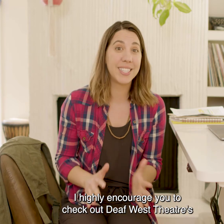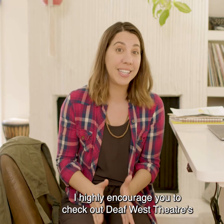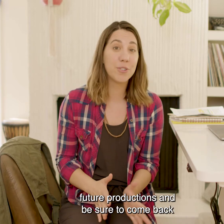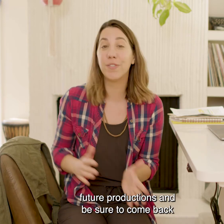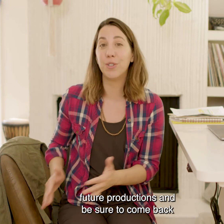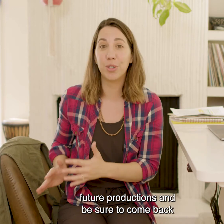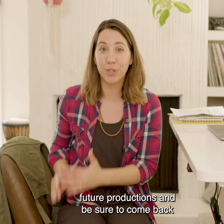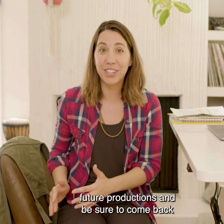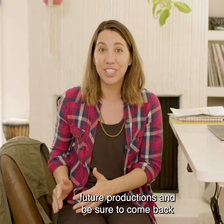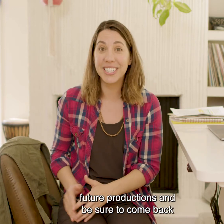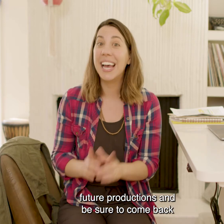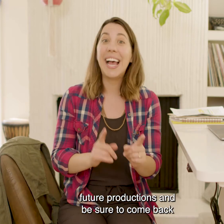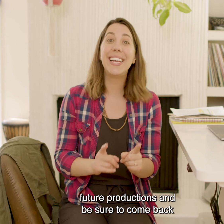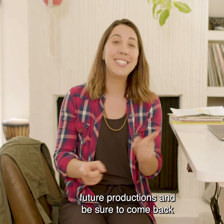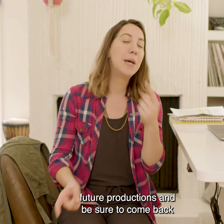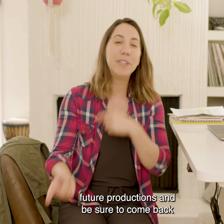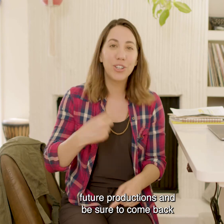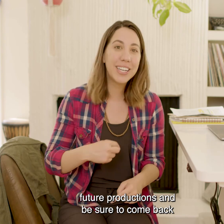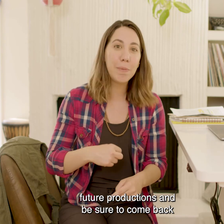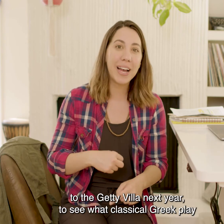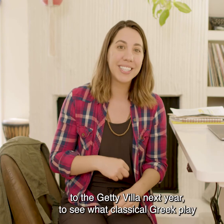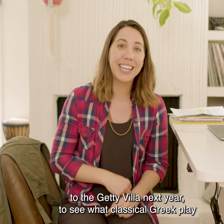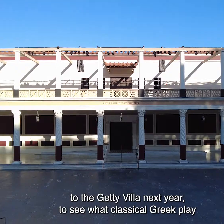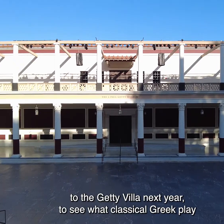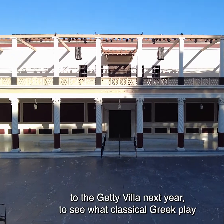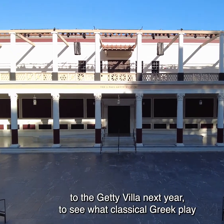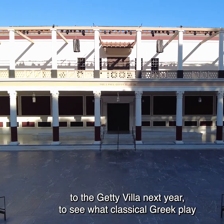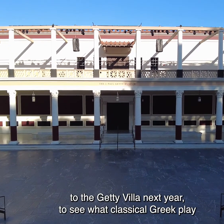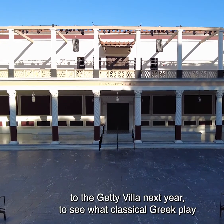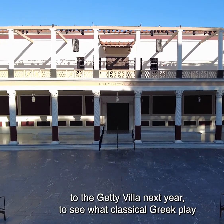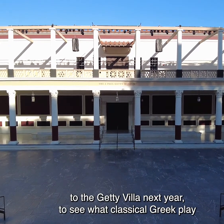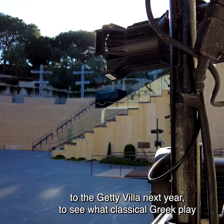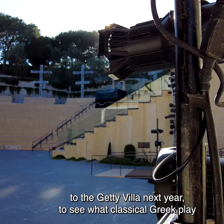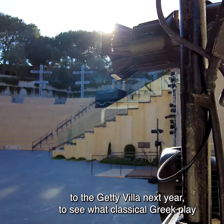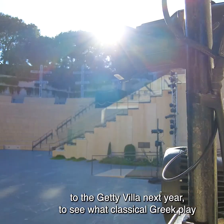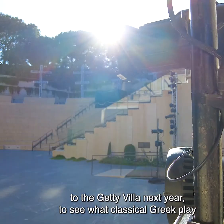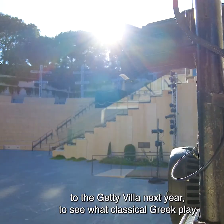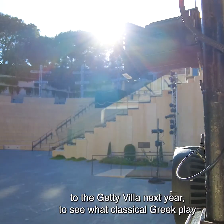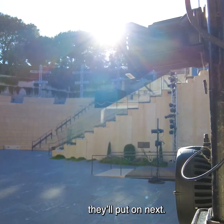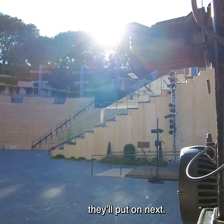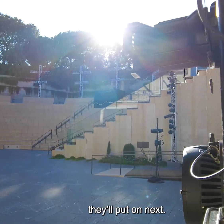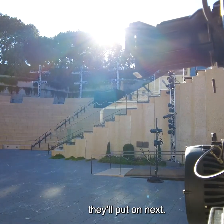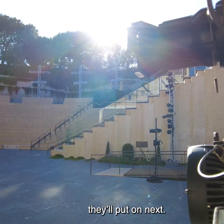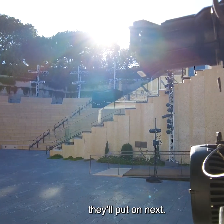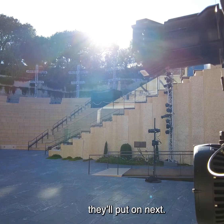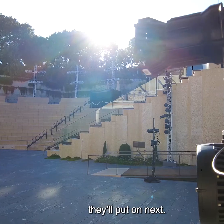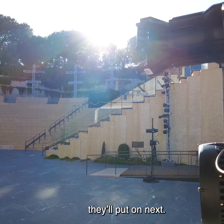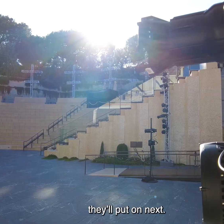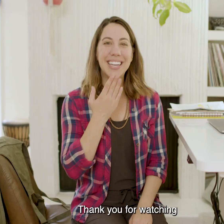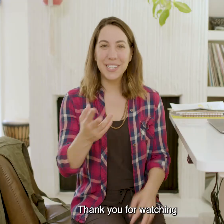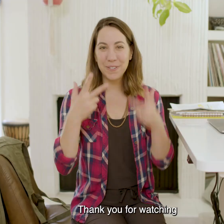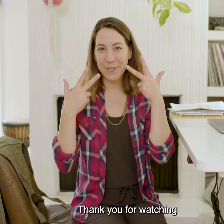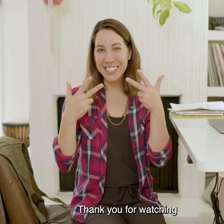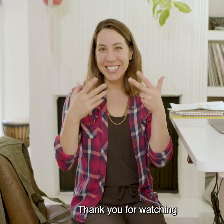Deaf West Theatre's future productions. And be sure to come back to the Getty Villa next year to see what classical Greek play they'll put on next.